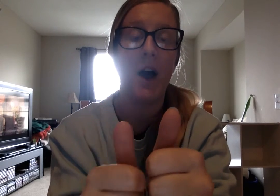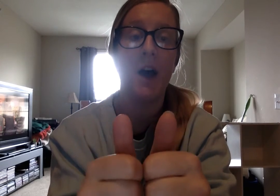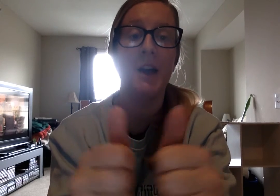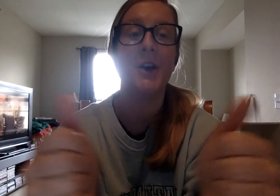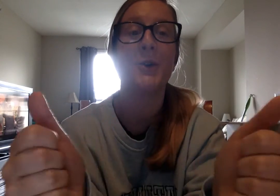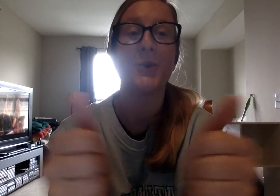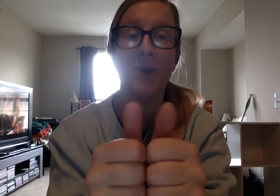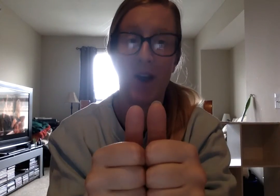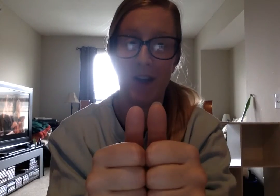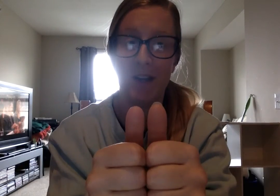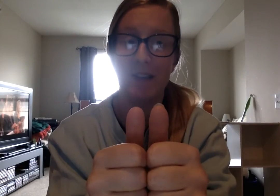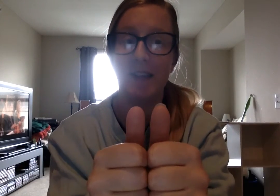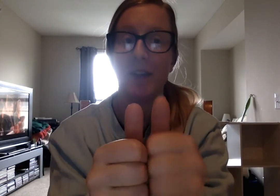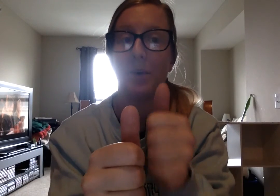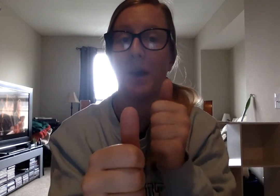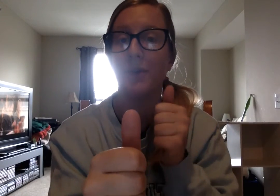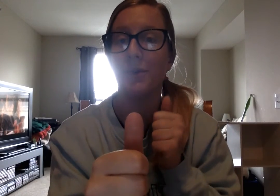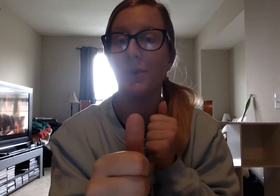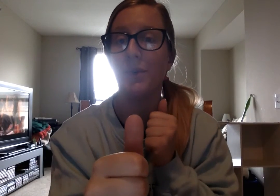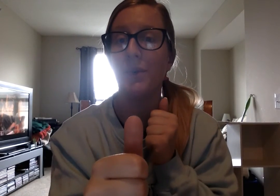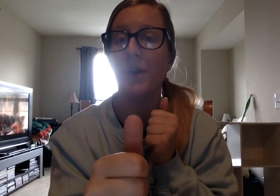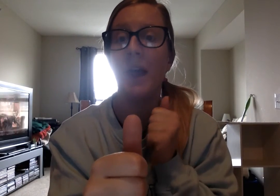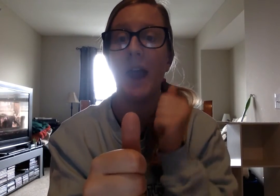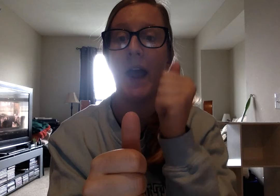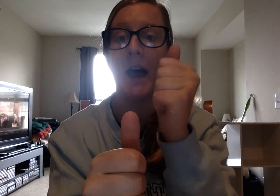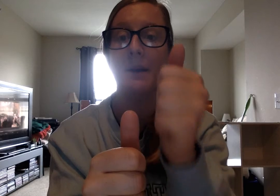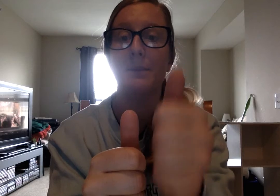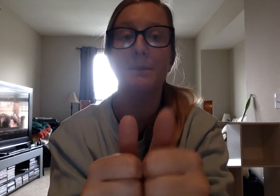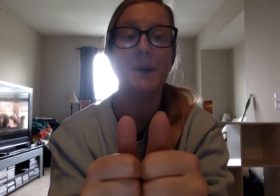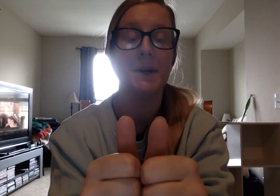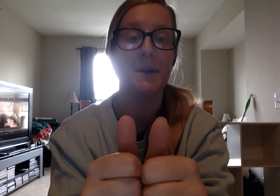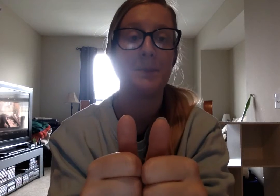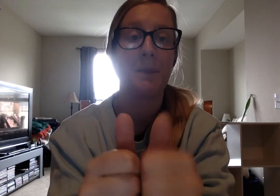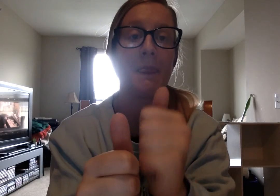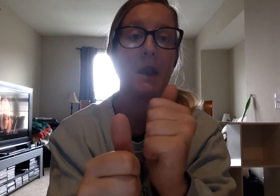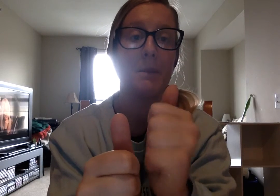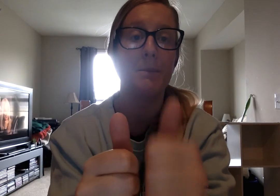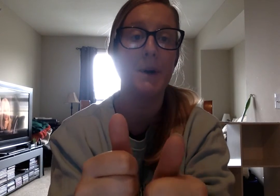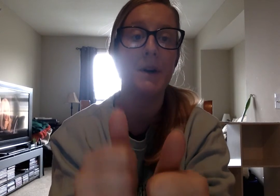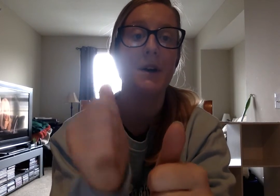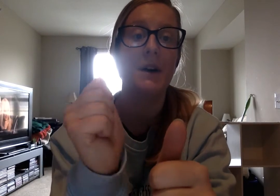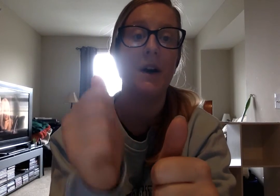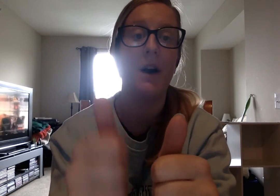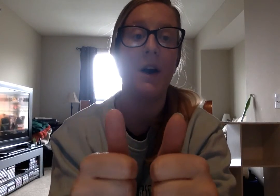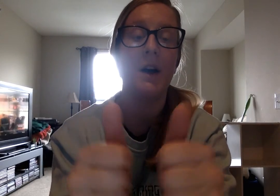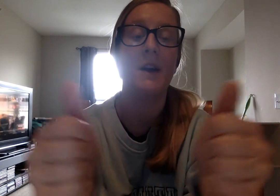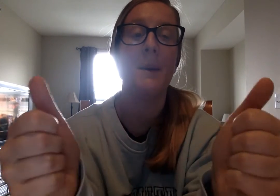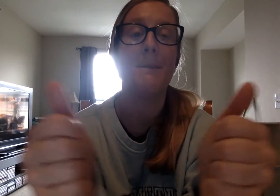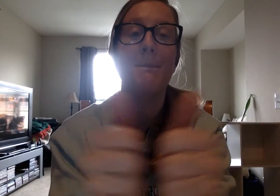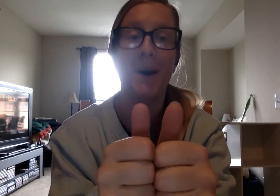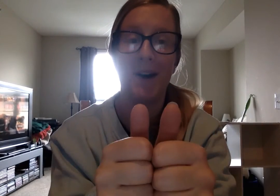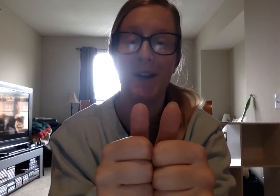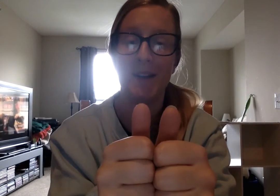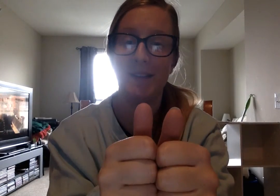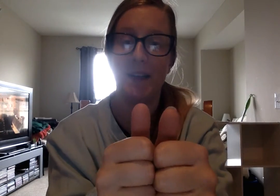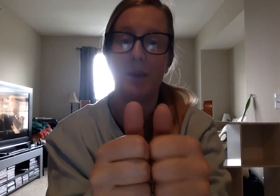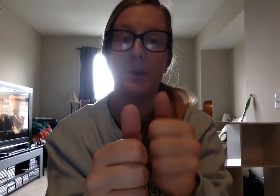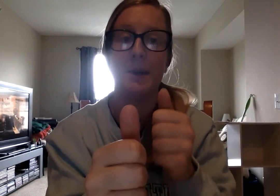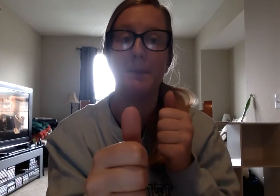On. Run. Take away r. Add b. B. On. Bun. Take away